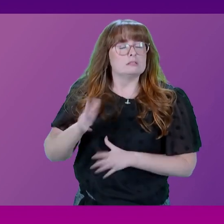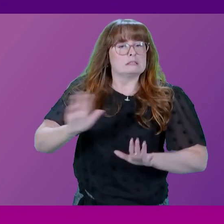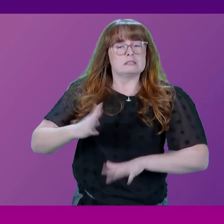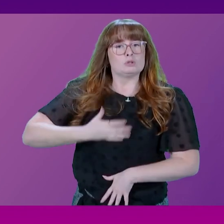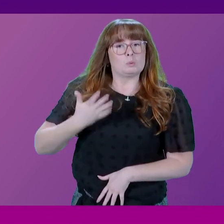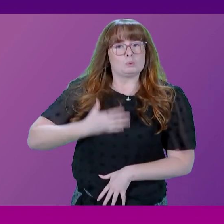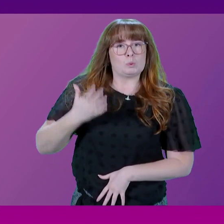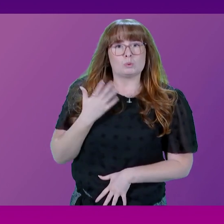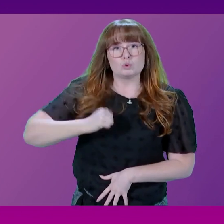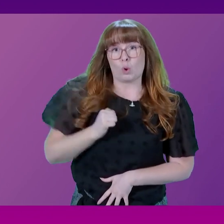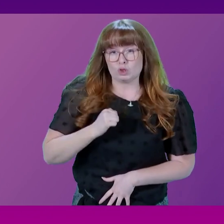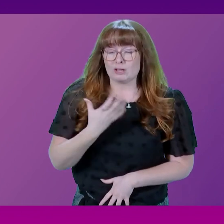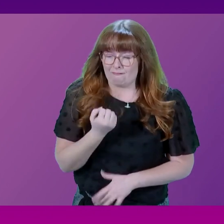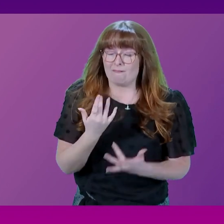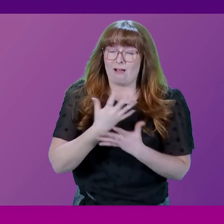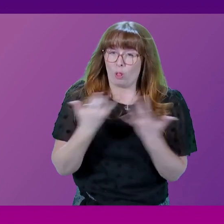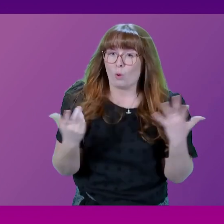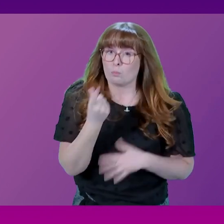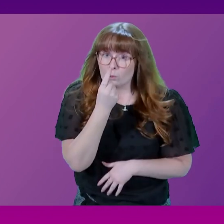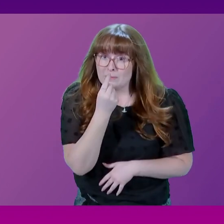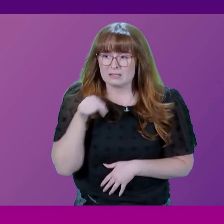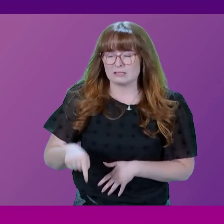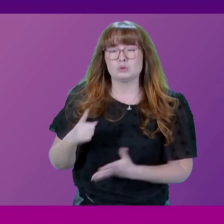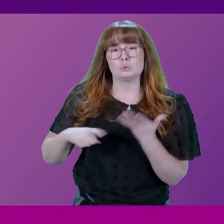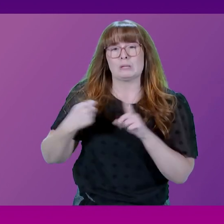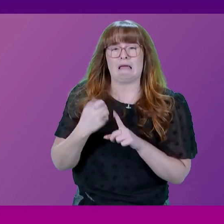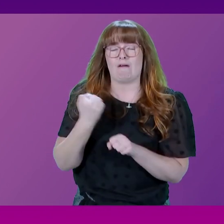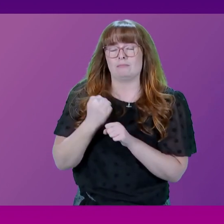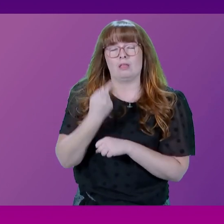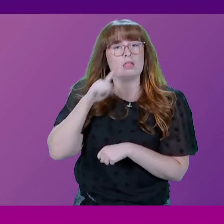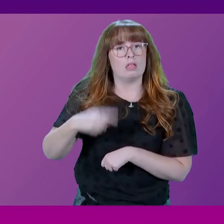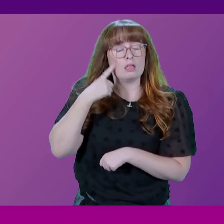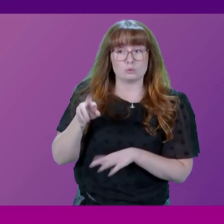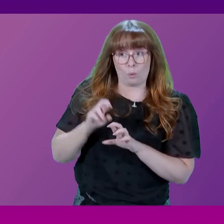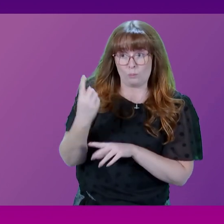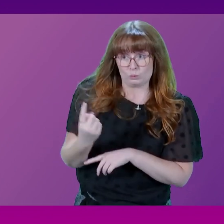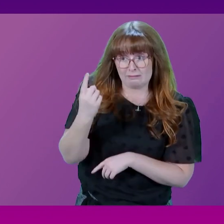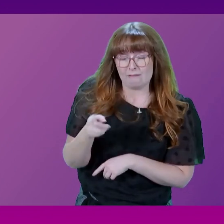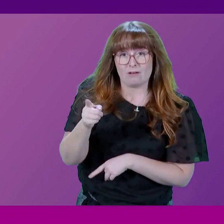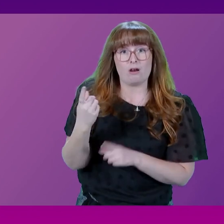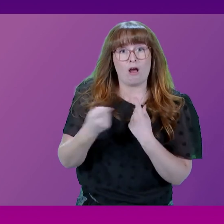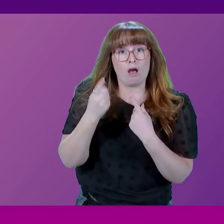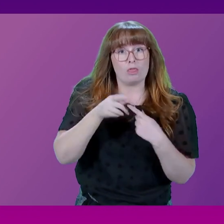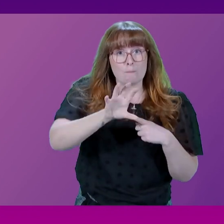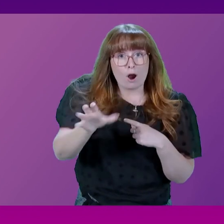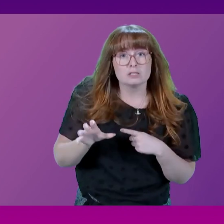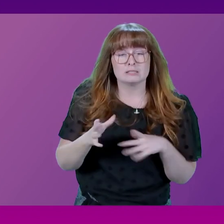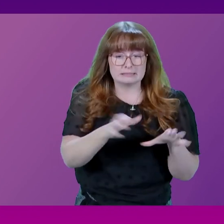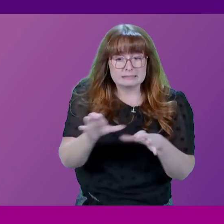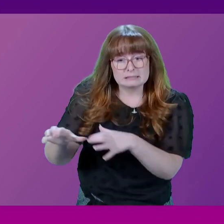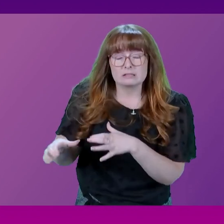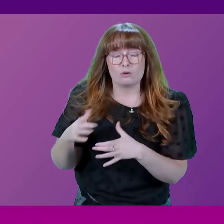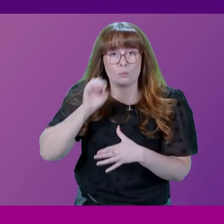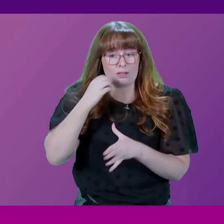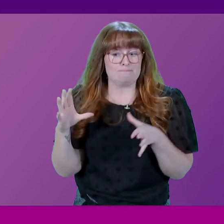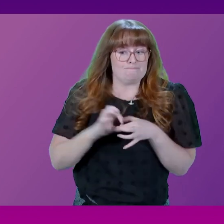Scotland's renewable potential. So I hope that members like Petrus Wishart and other members across political parties will join with the SNP-led